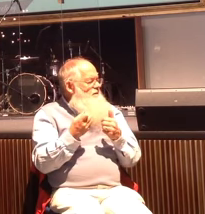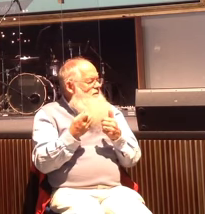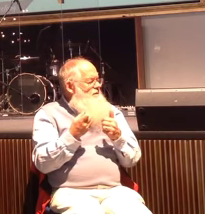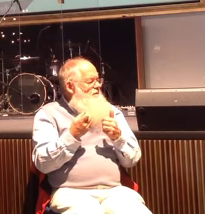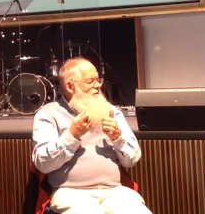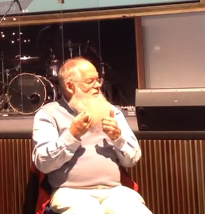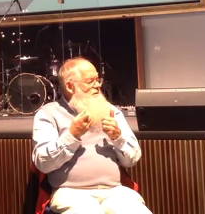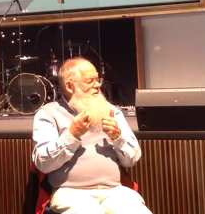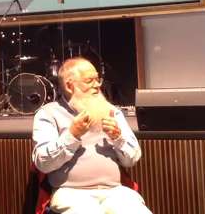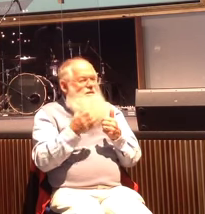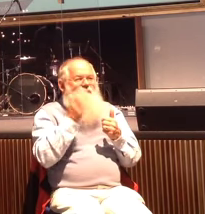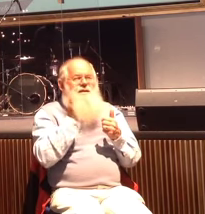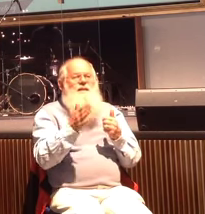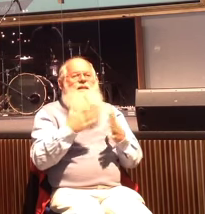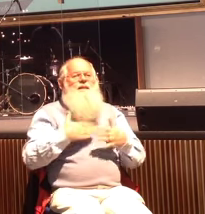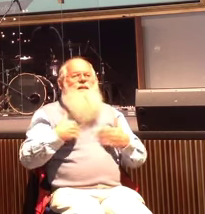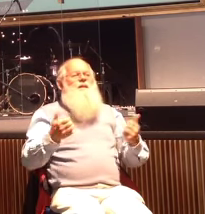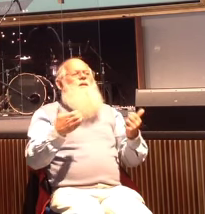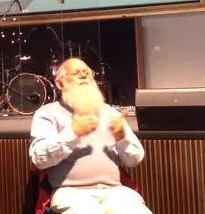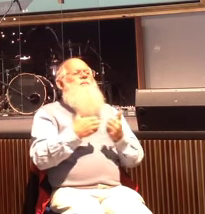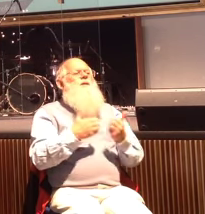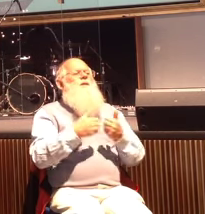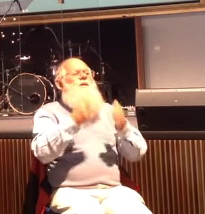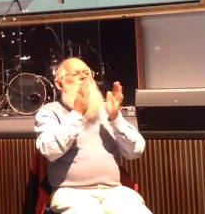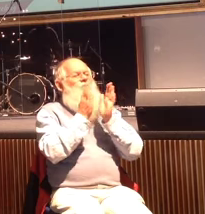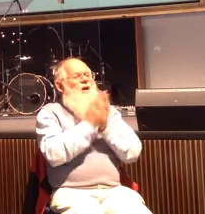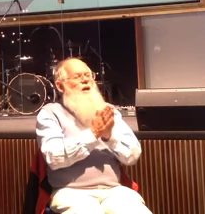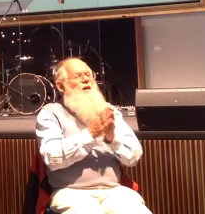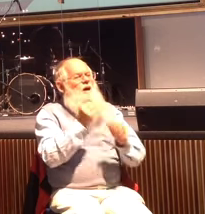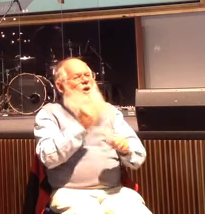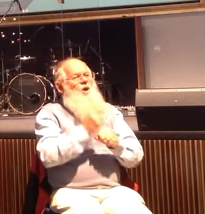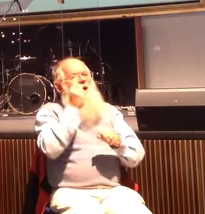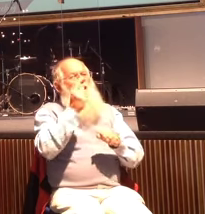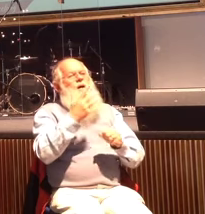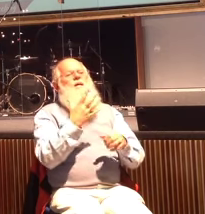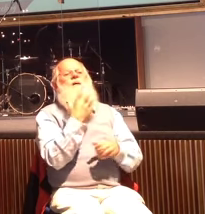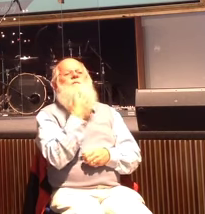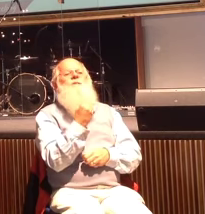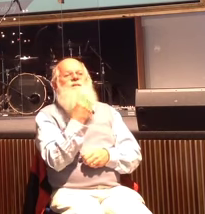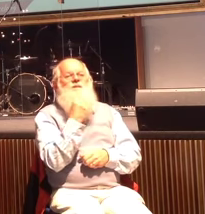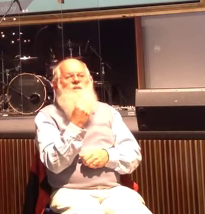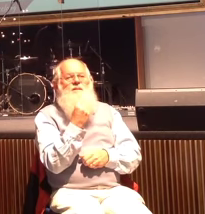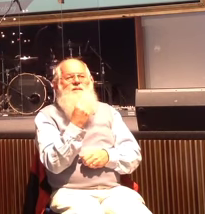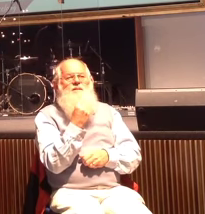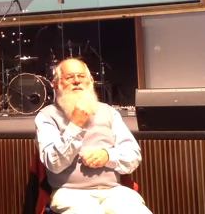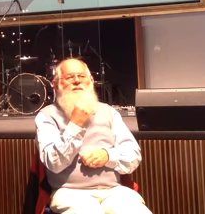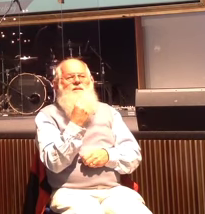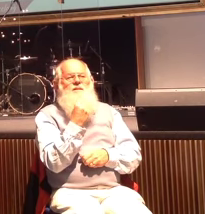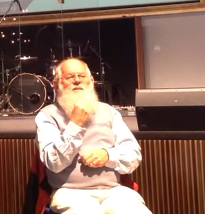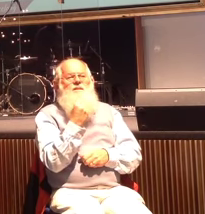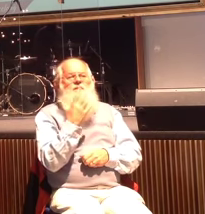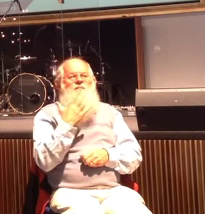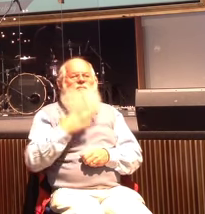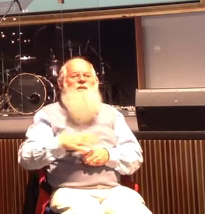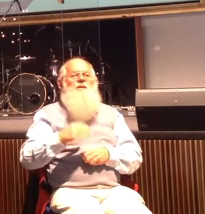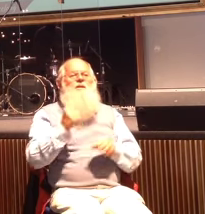it says that he healed many it says that they praised the God of Israel now the reason is that was because it was a Gentile area